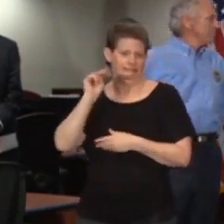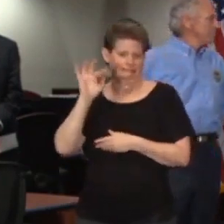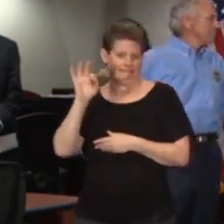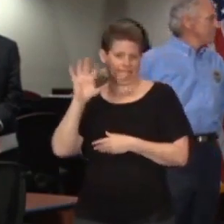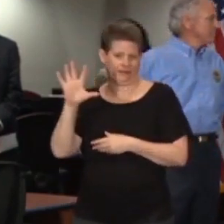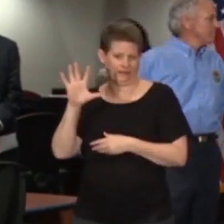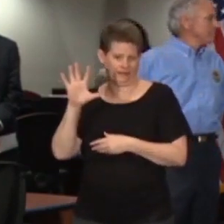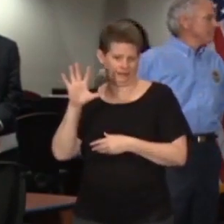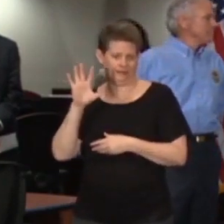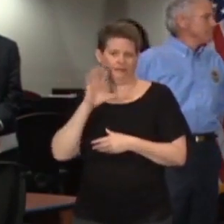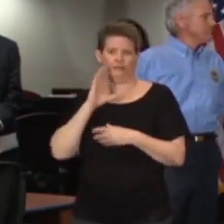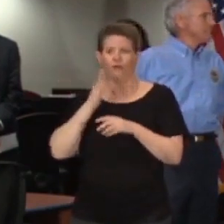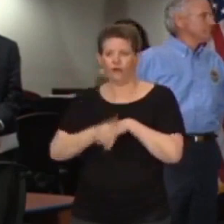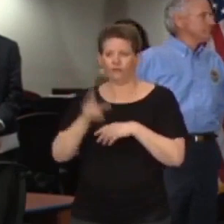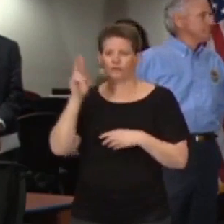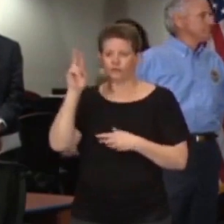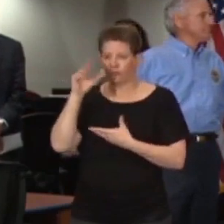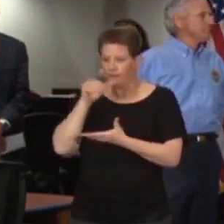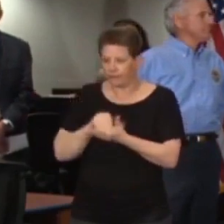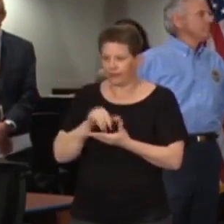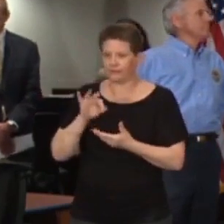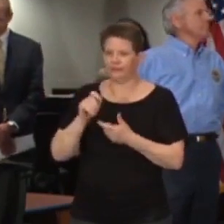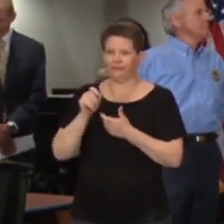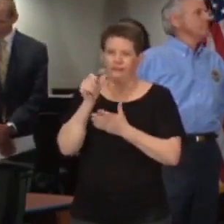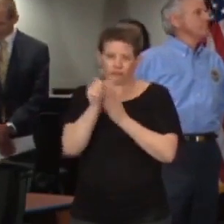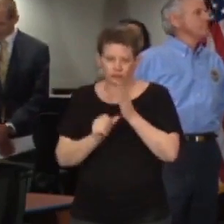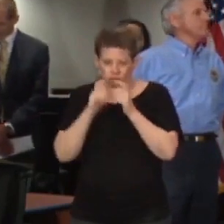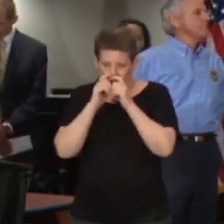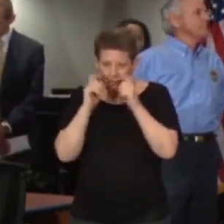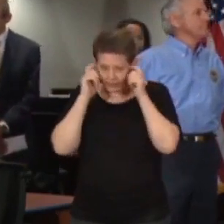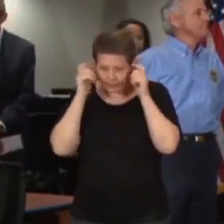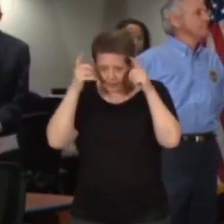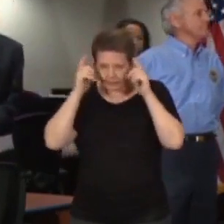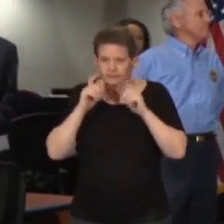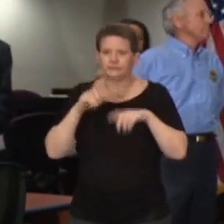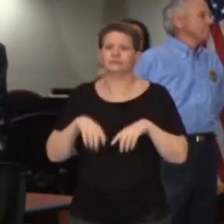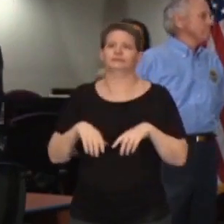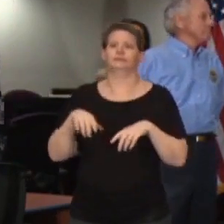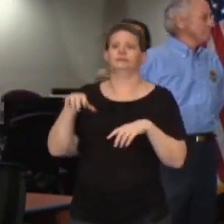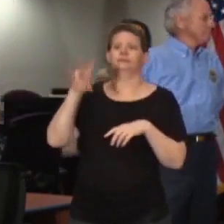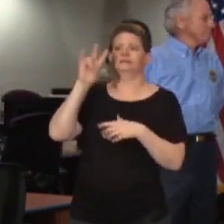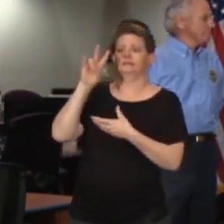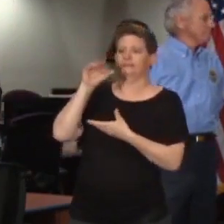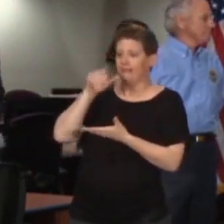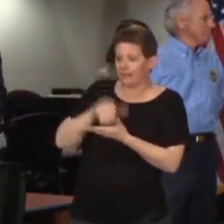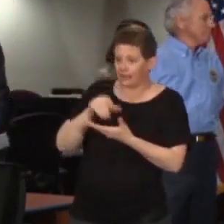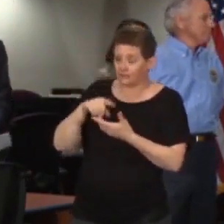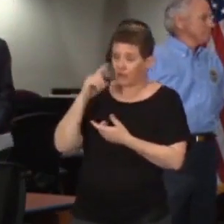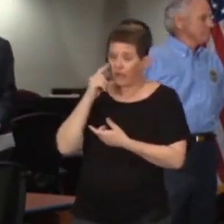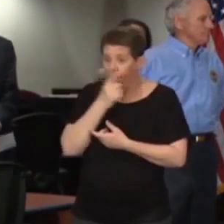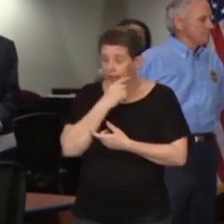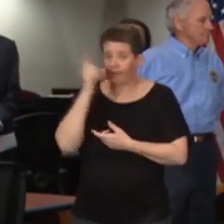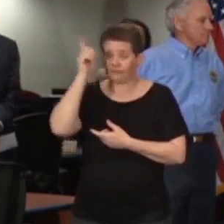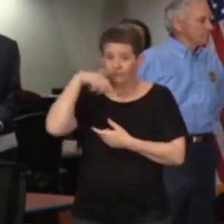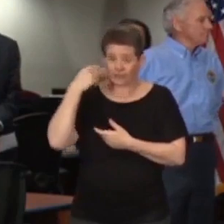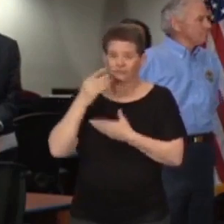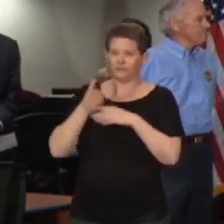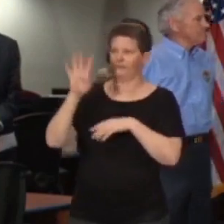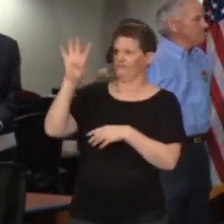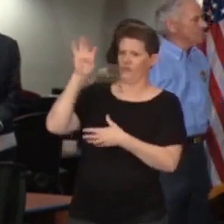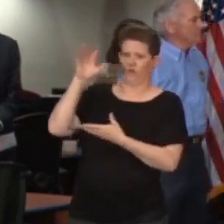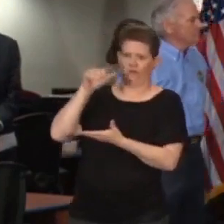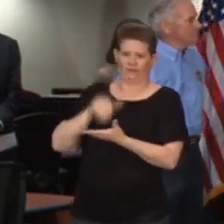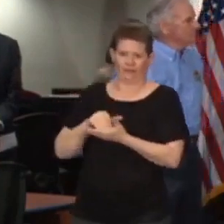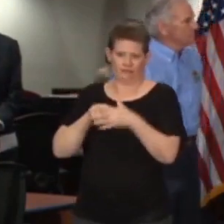over 200,000 in the surgical masks, 97,000 of the eye and face protection, and over 400,000